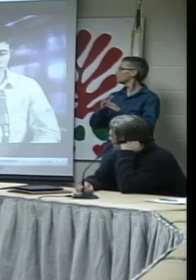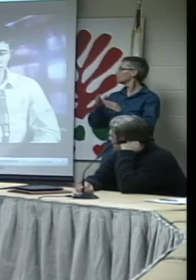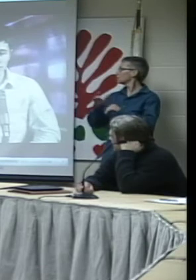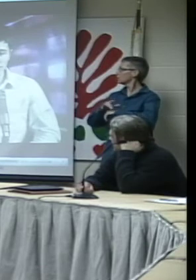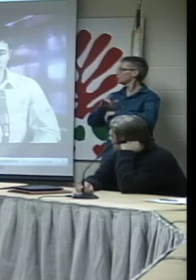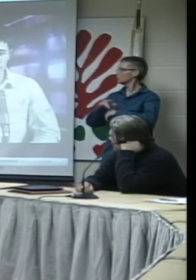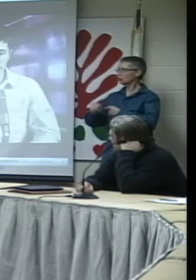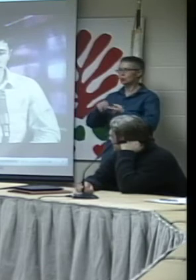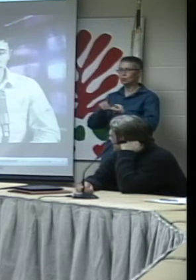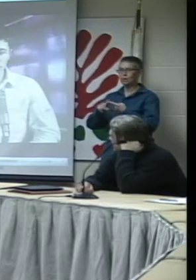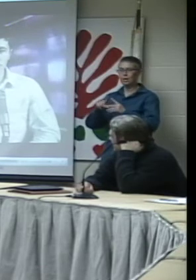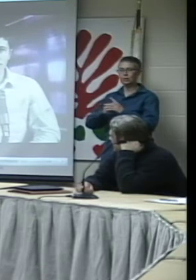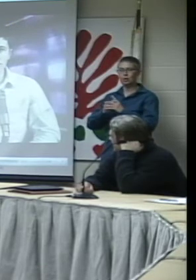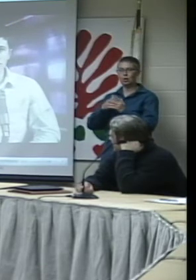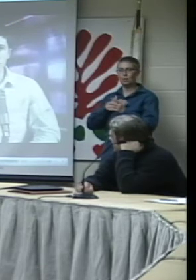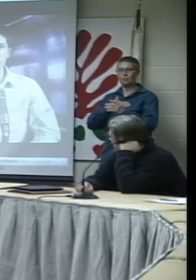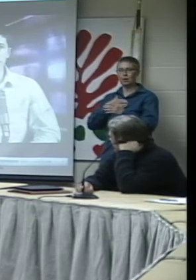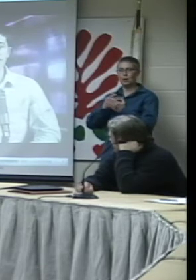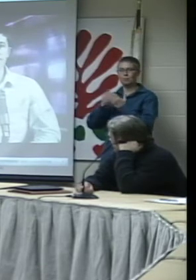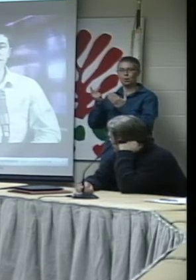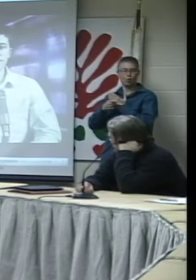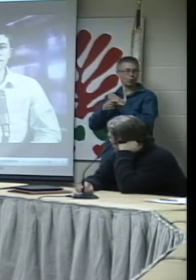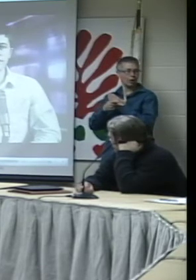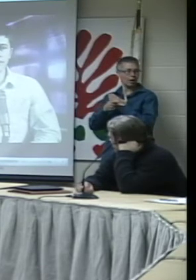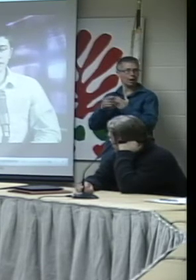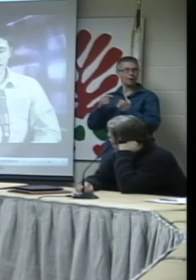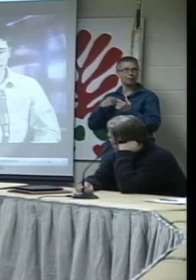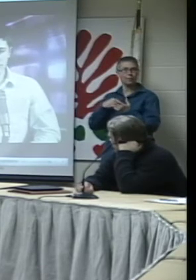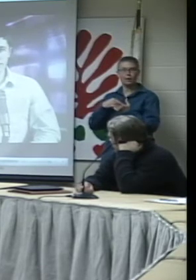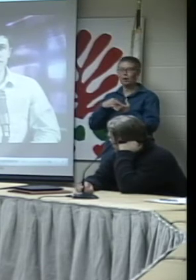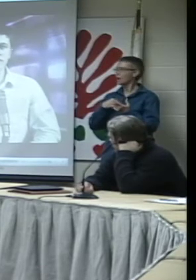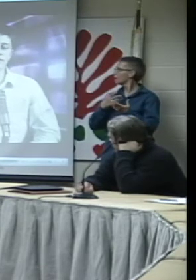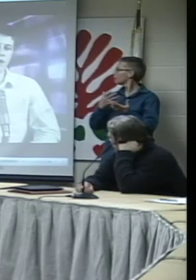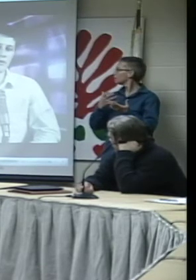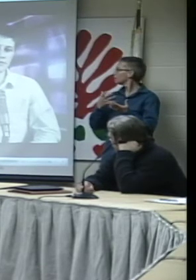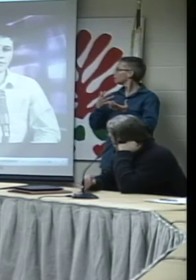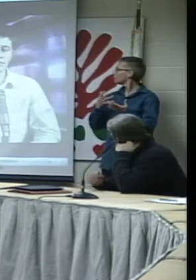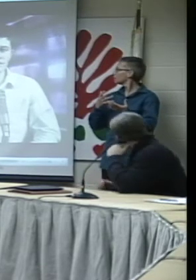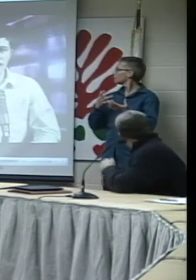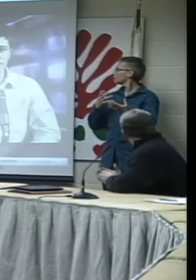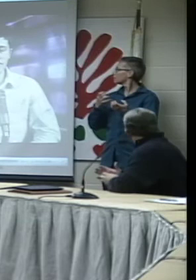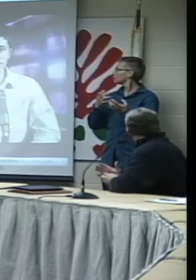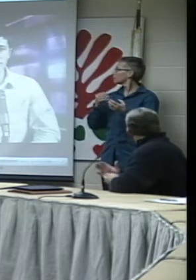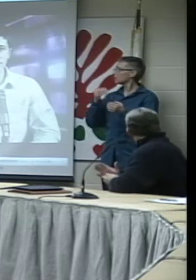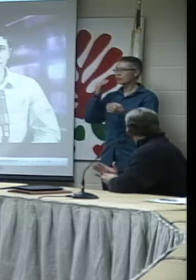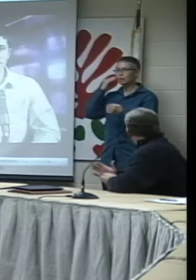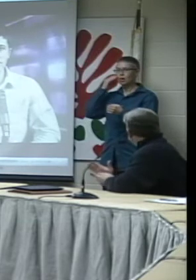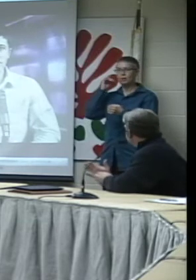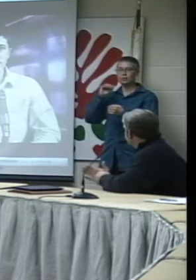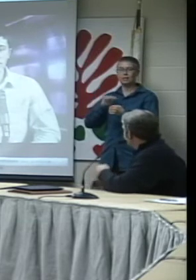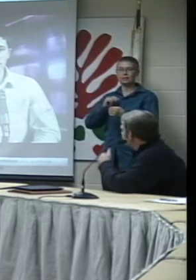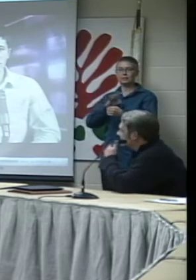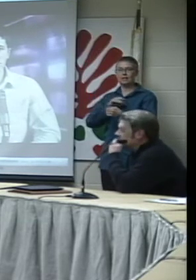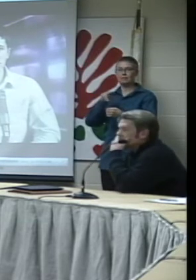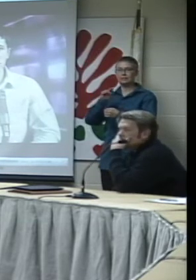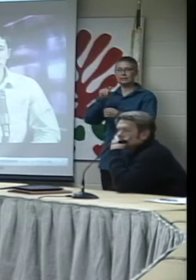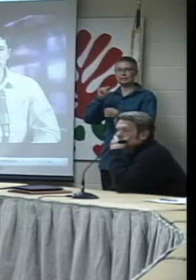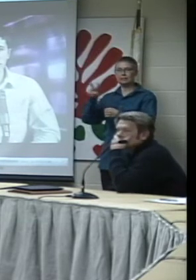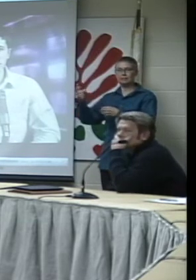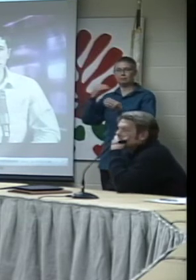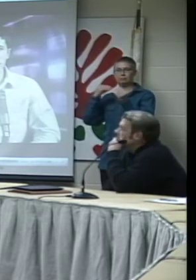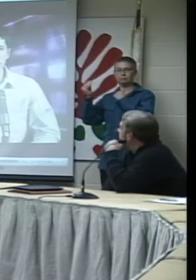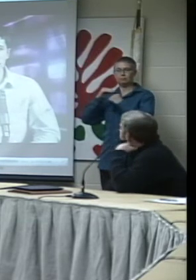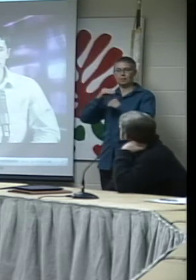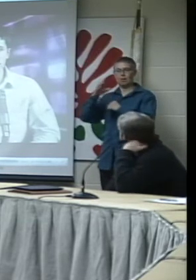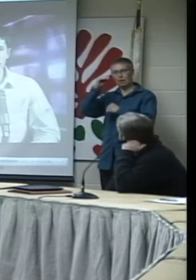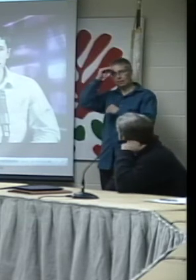my program years ago, without the support of NCTV, without the expertise and the knowledge from the staff at NCTV, and also the support